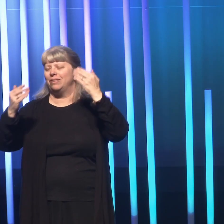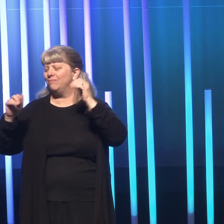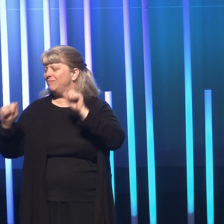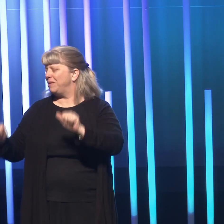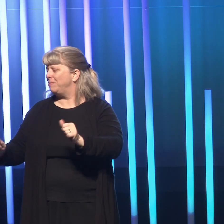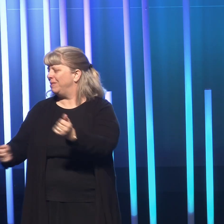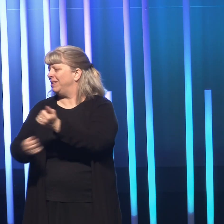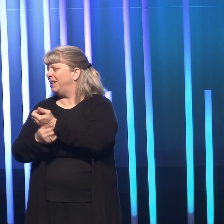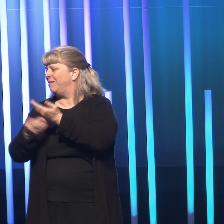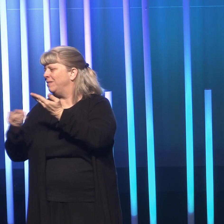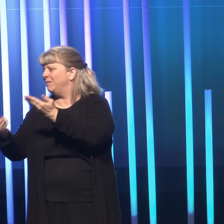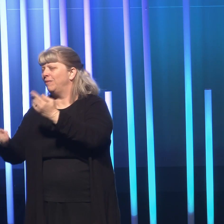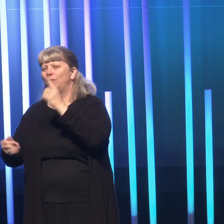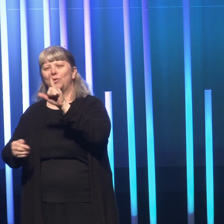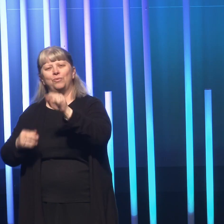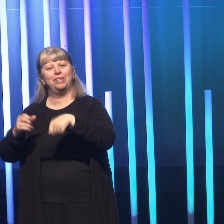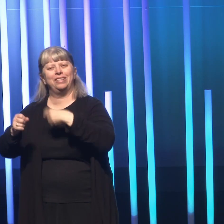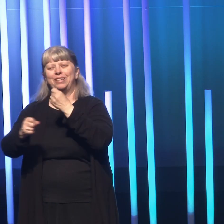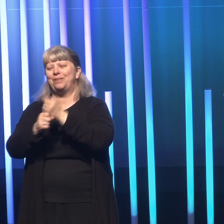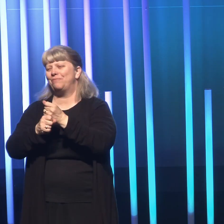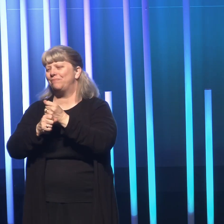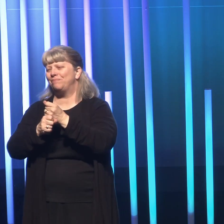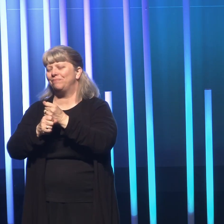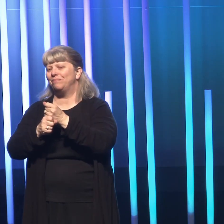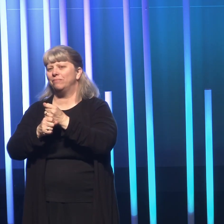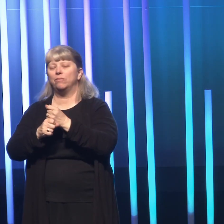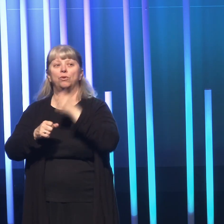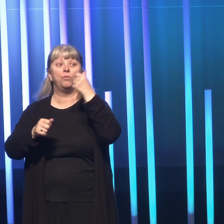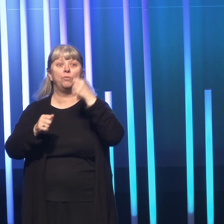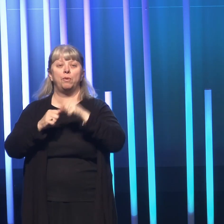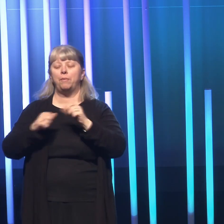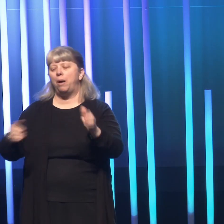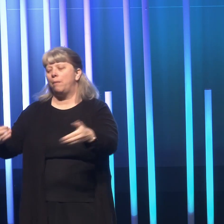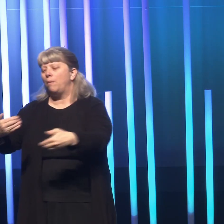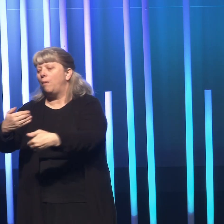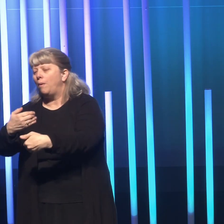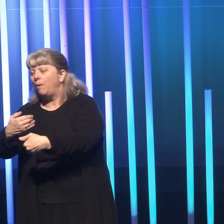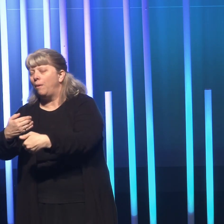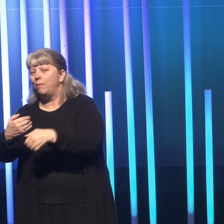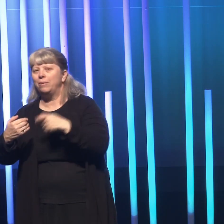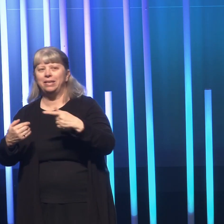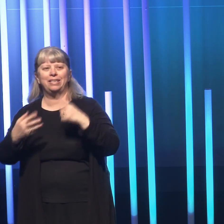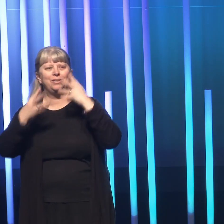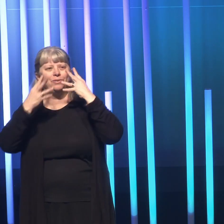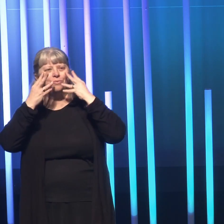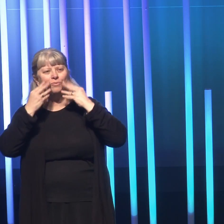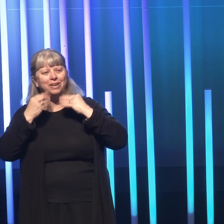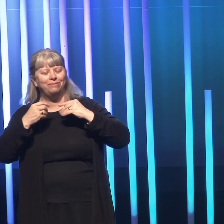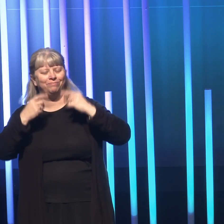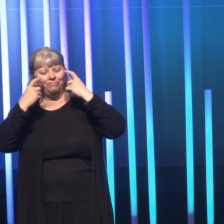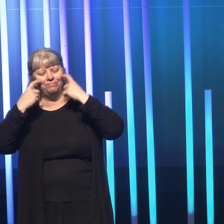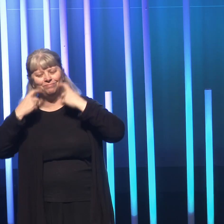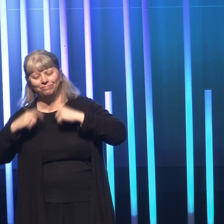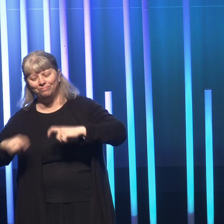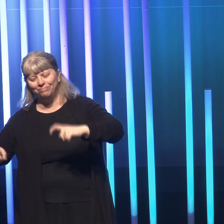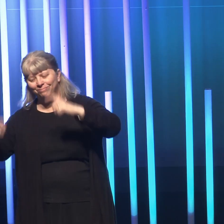love this man for two decades. So remember, I'm holding him and he is wet with my tears. His top of